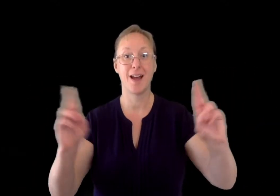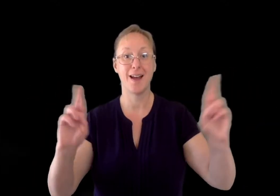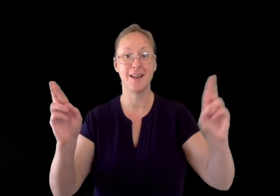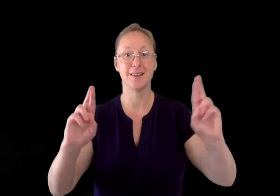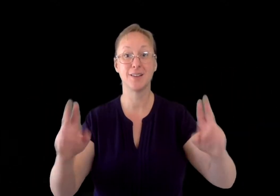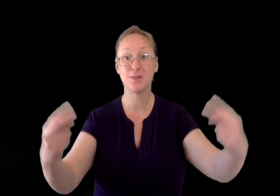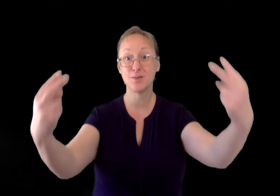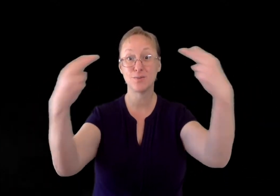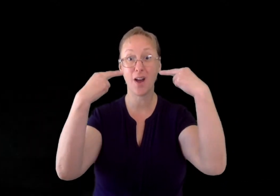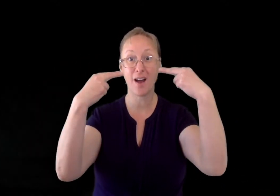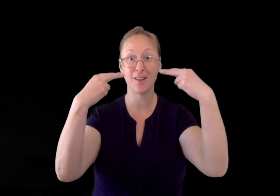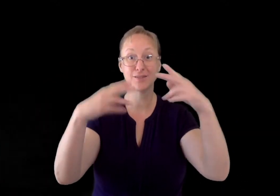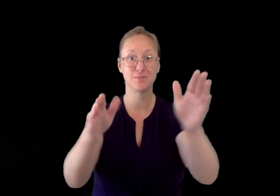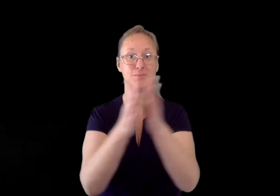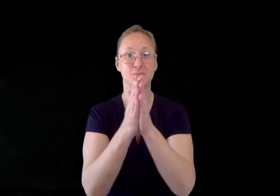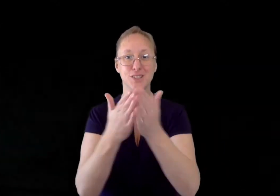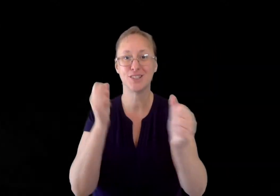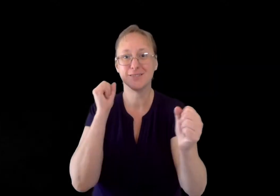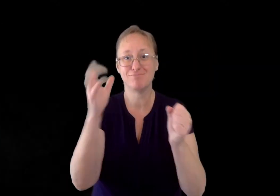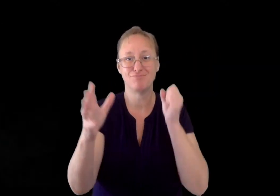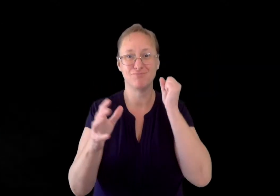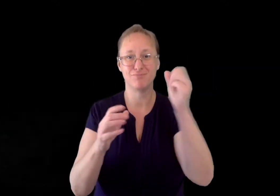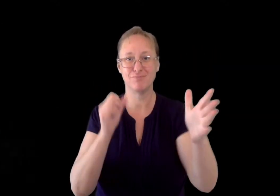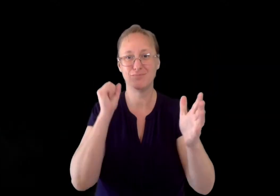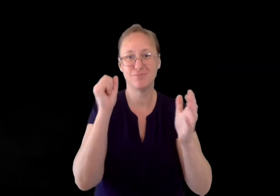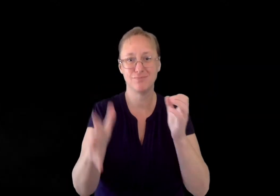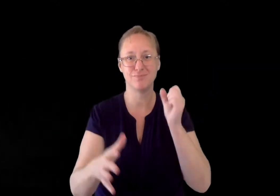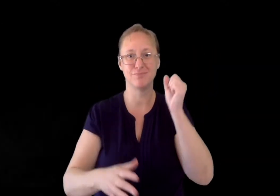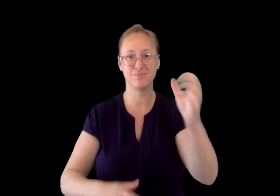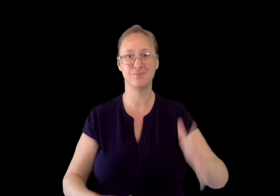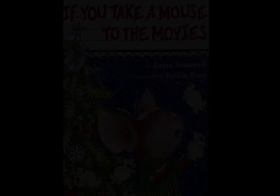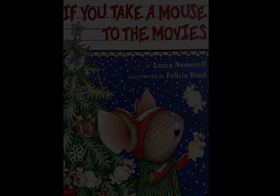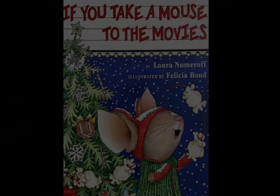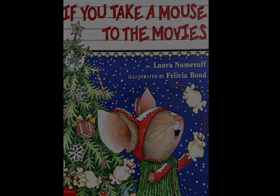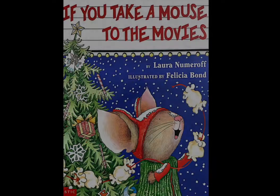Are you ready to watch a story in ASL?